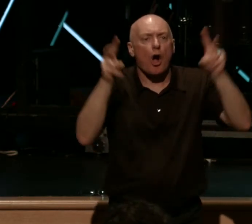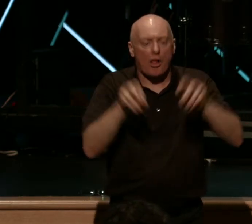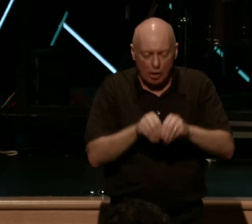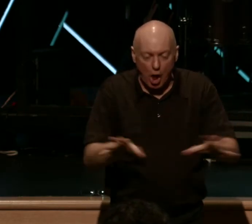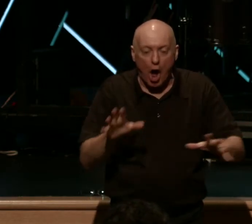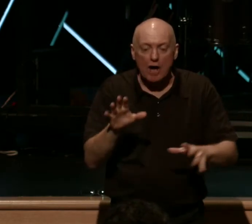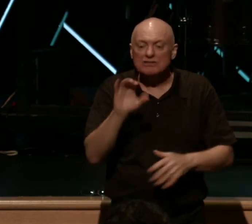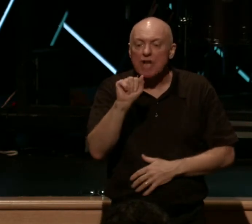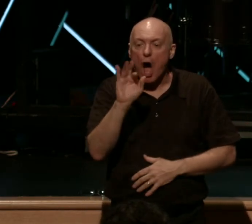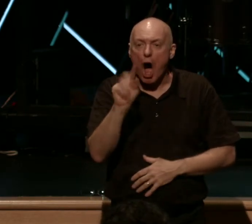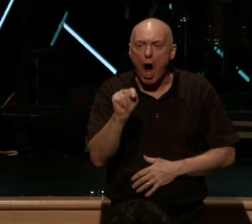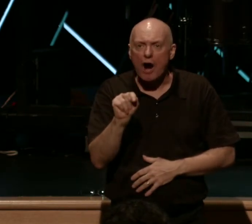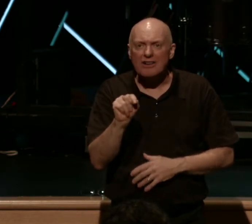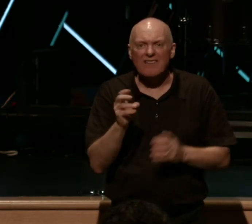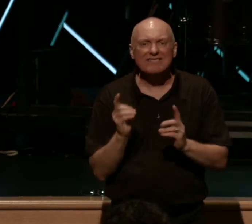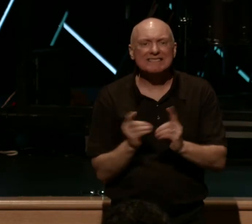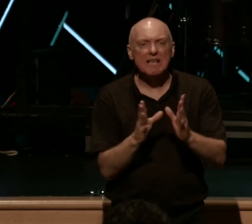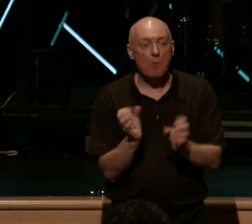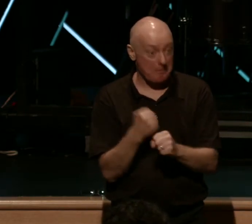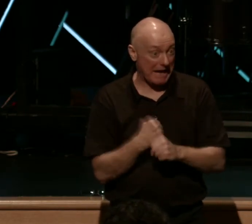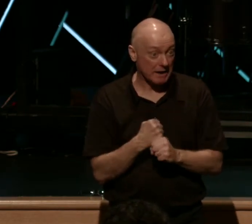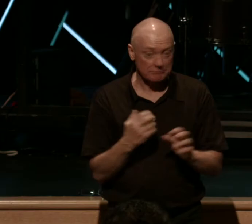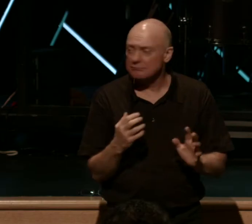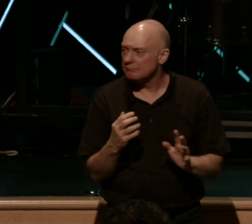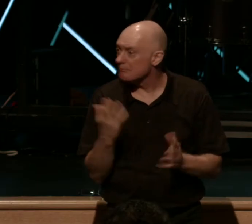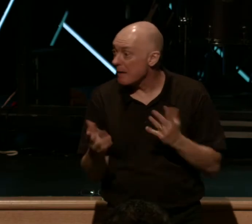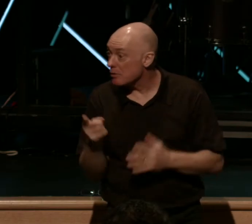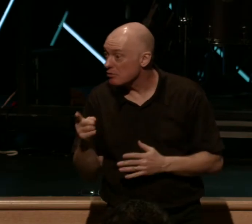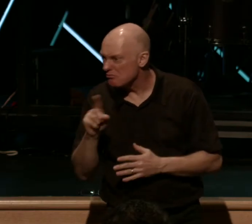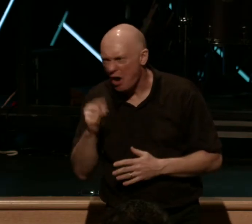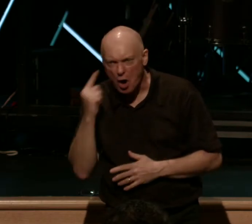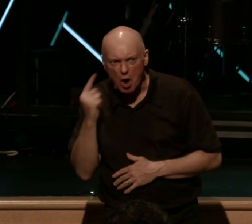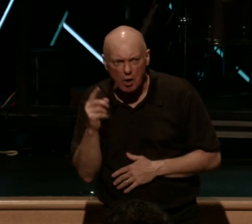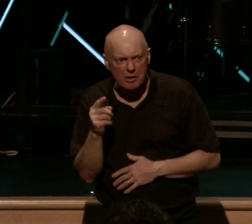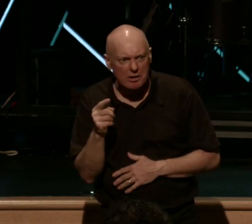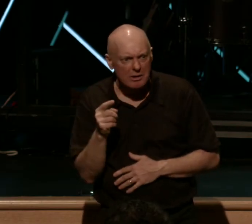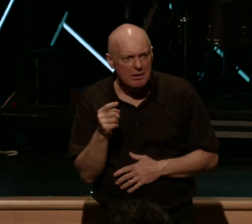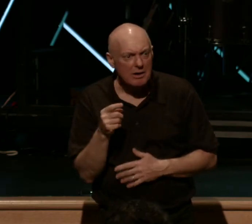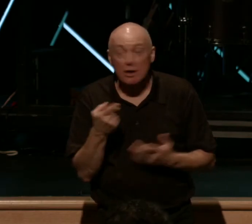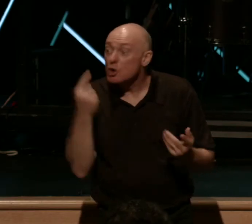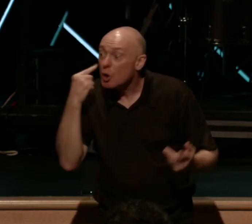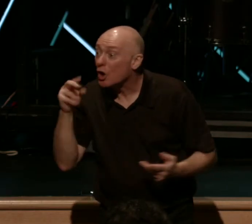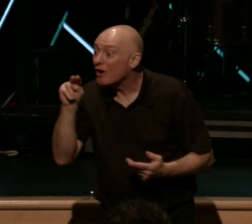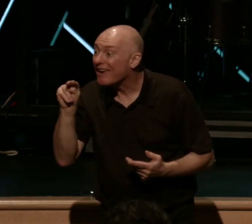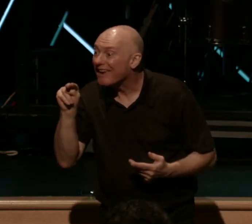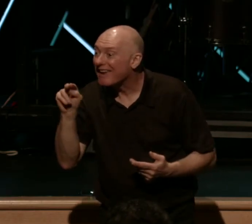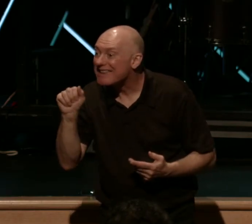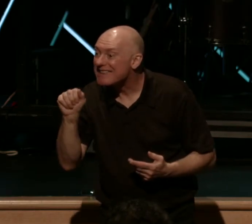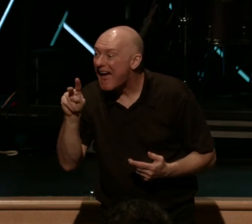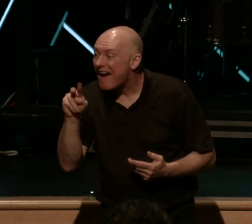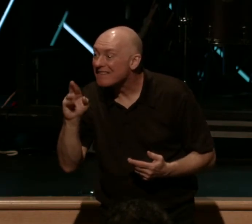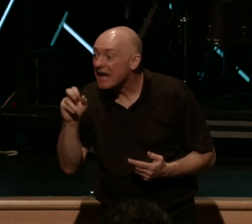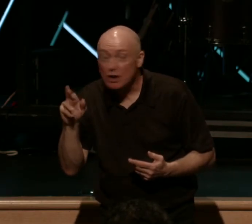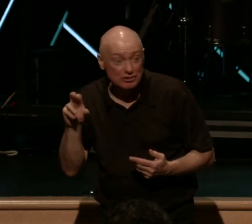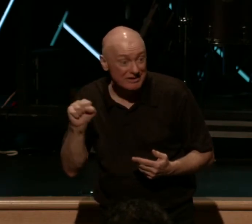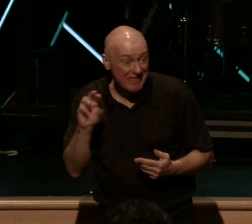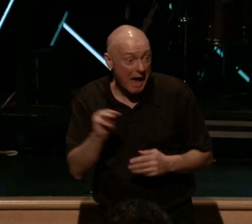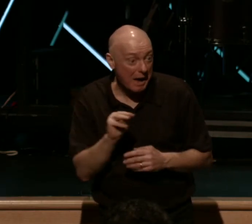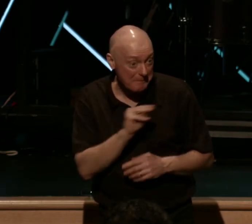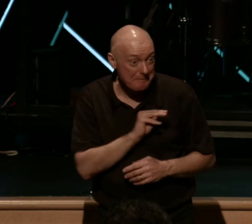by a guy named Leroy Imes. And you may not have heard of him, but you may have heard of The Navigator. So he was a navigator. He wrote this book about how